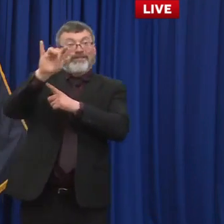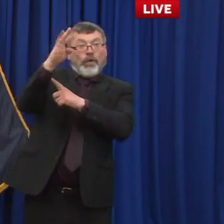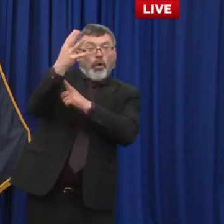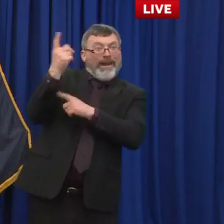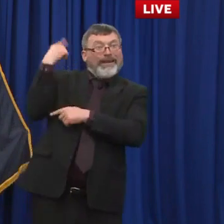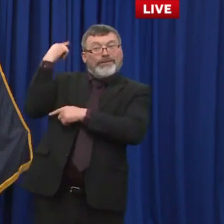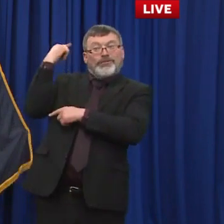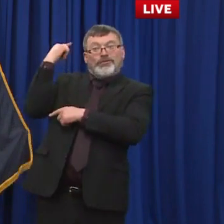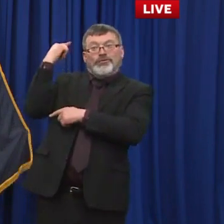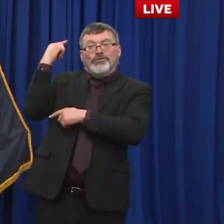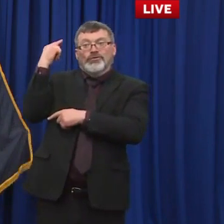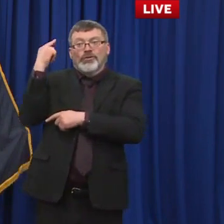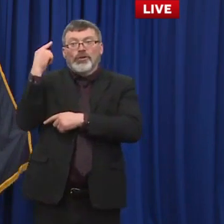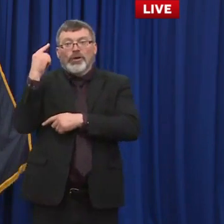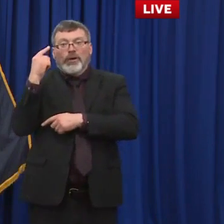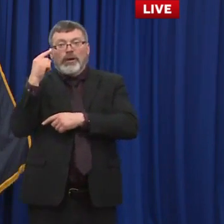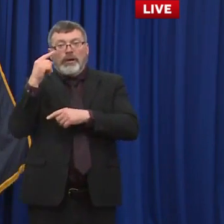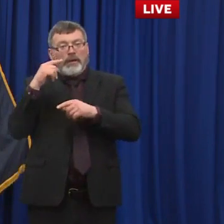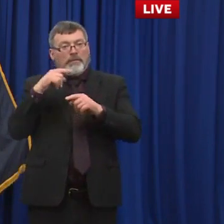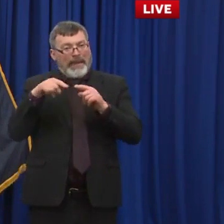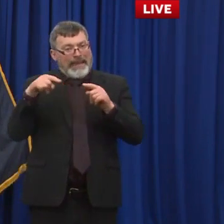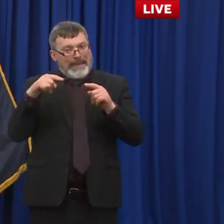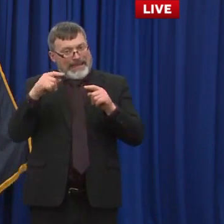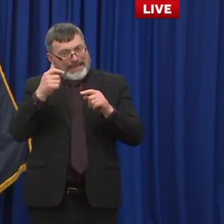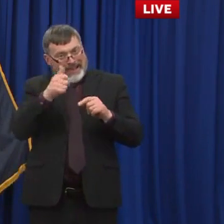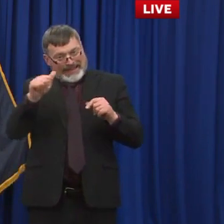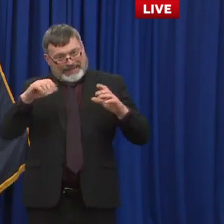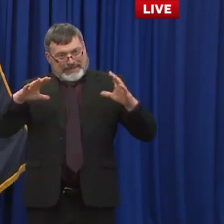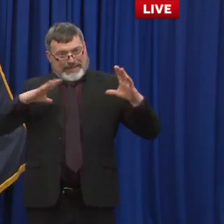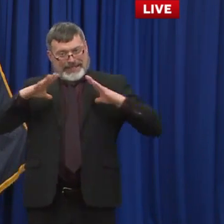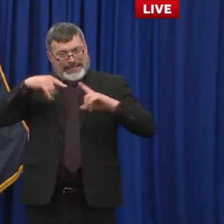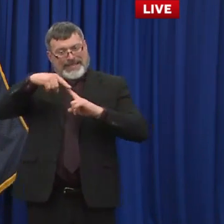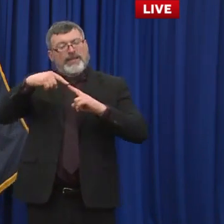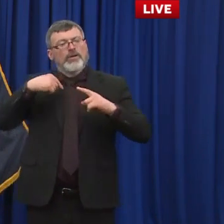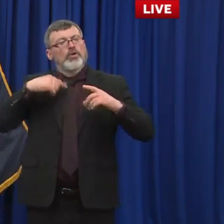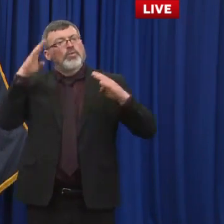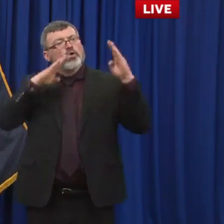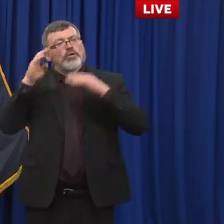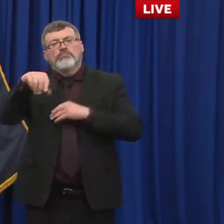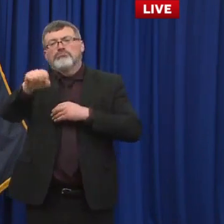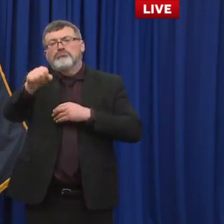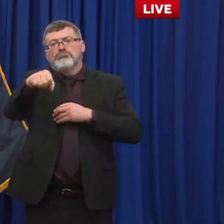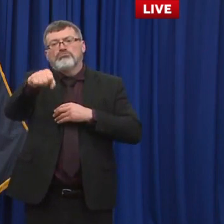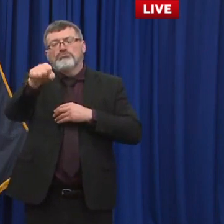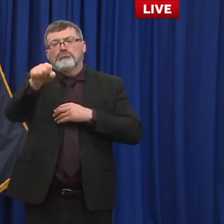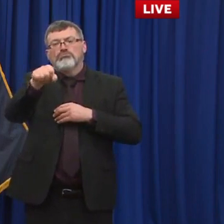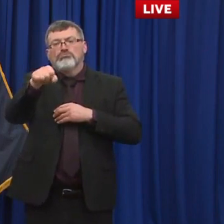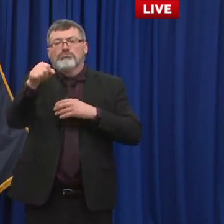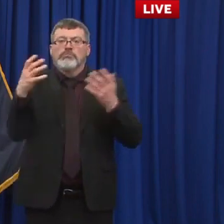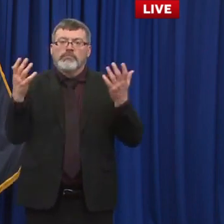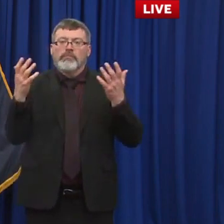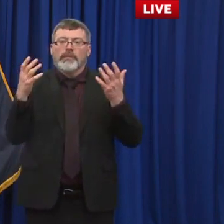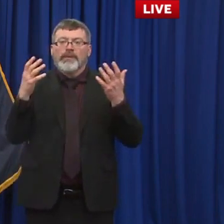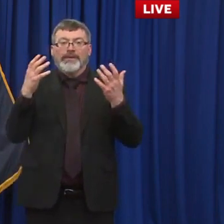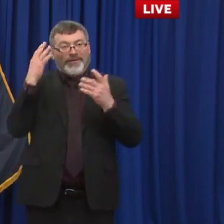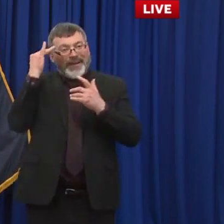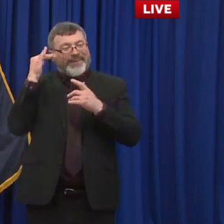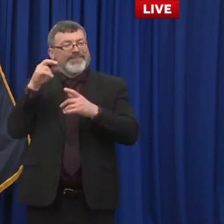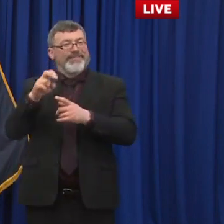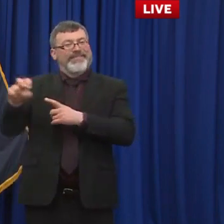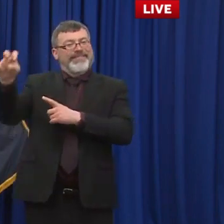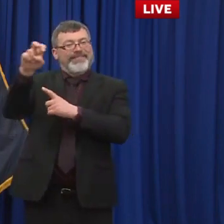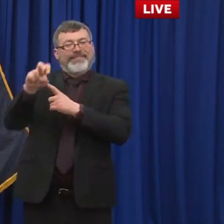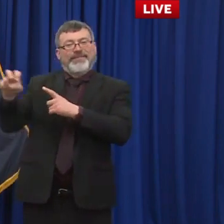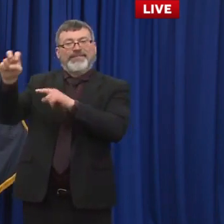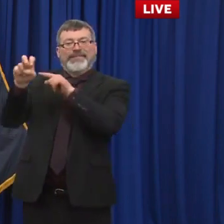there um there's always a bump when folks travel as they come and go um and they're just more social when they travel it's not just the act of traveling i think